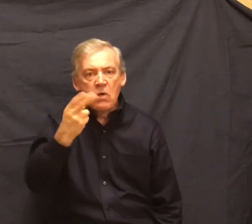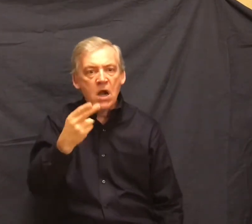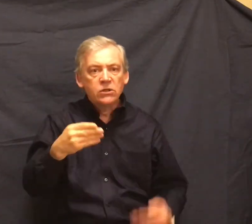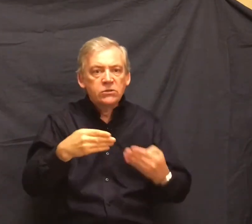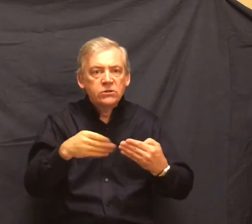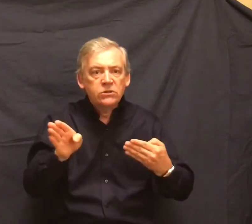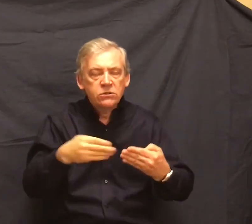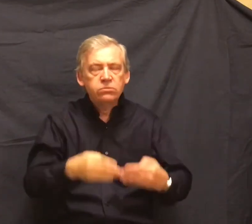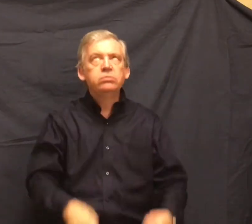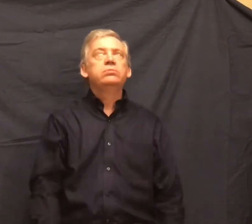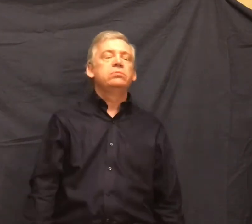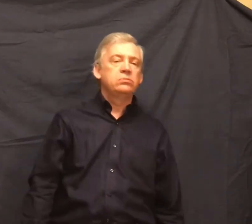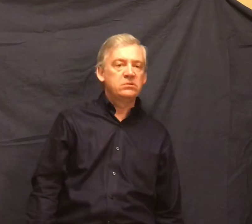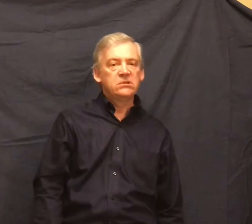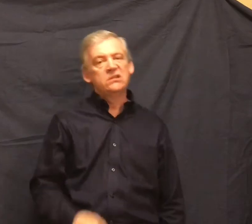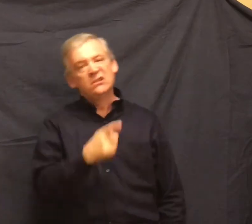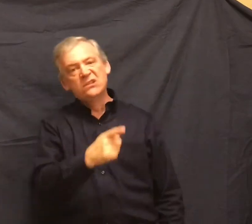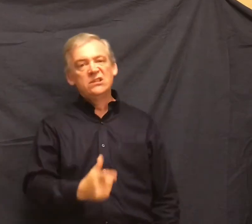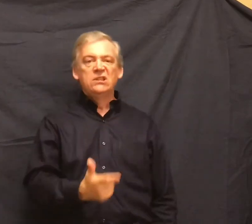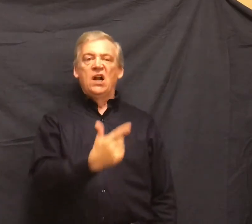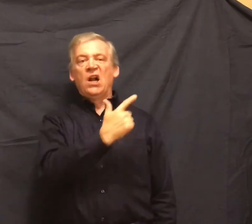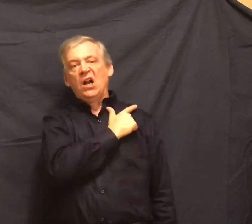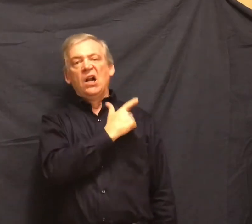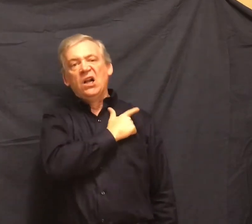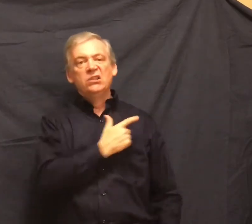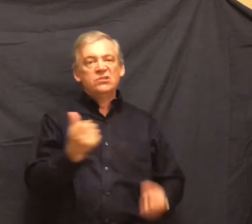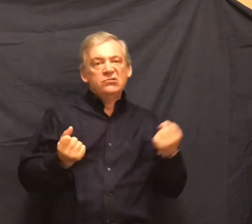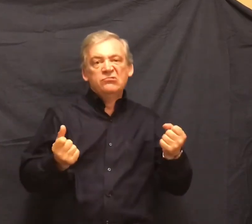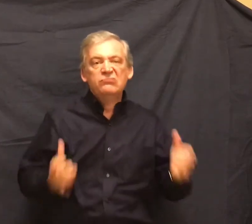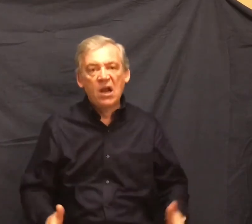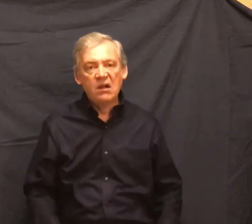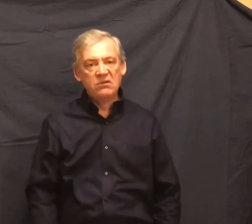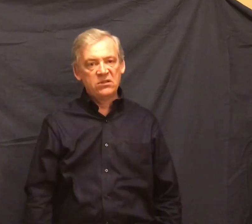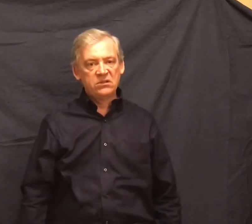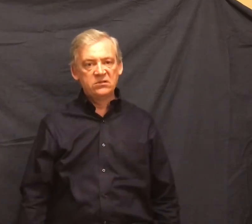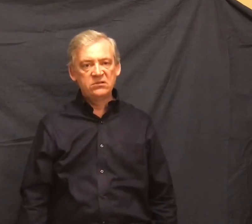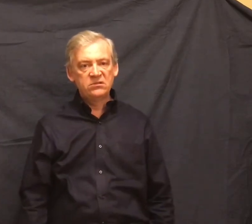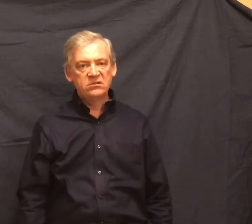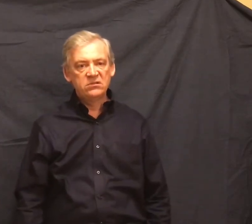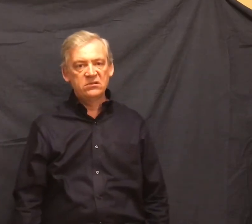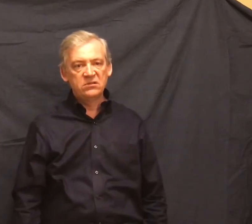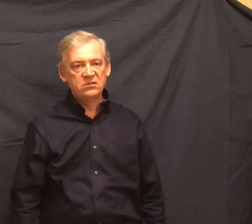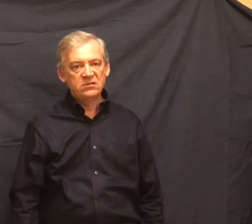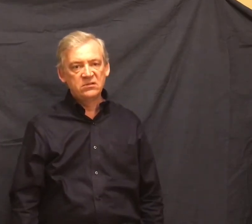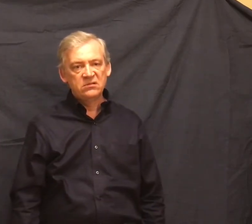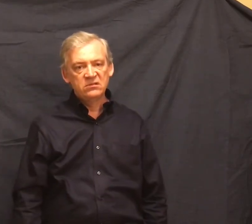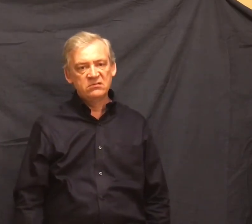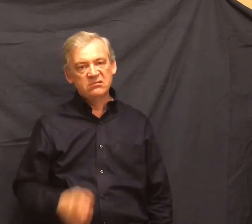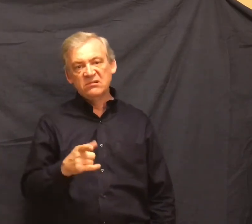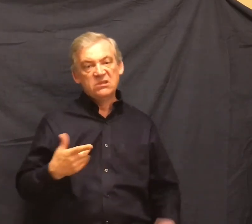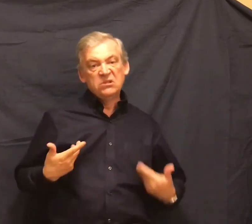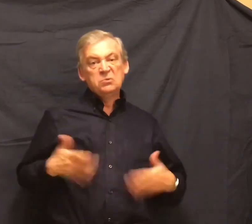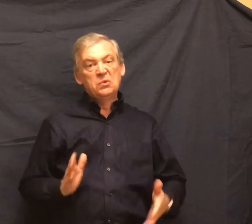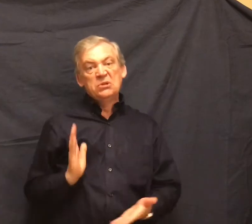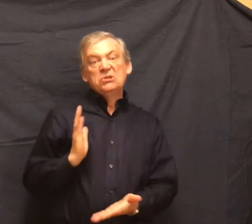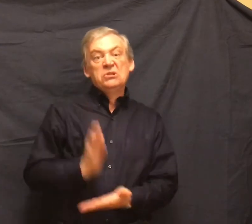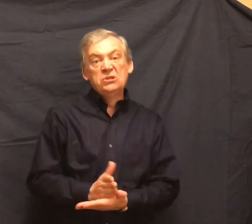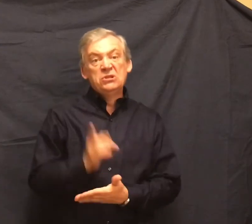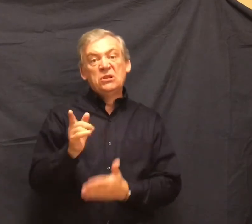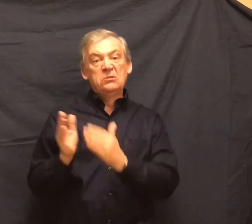Too darn lazy to pull up. Wonder if he isn't too darn good to stop in Soledad at all. Kick us out and